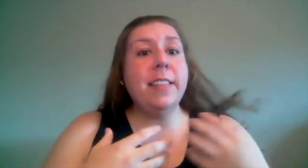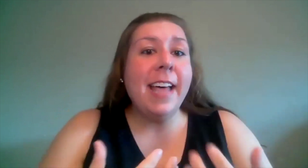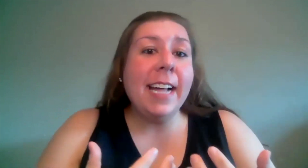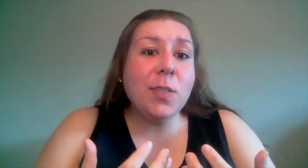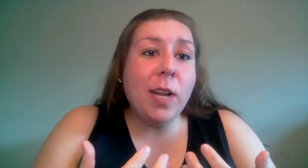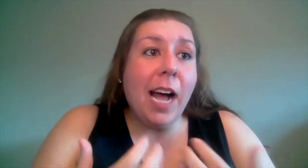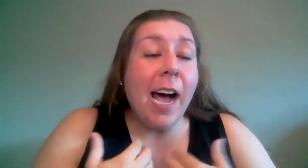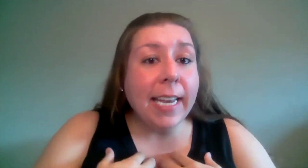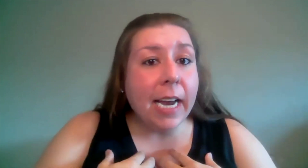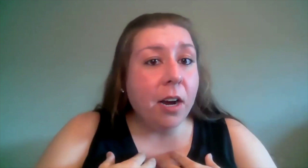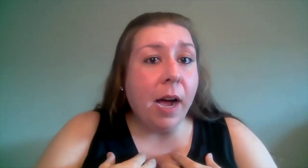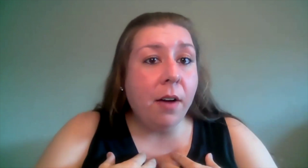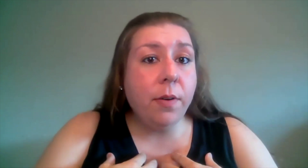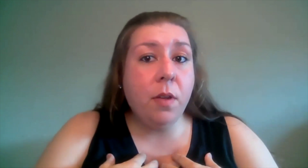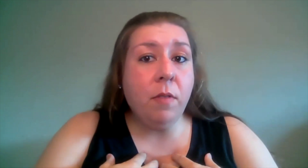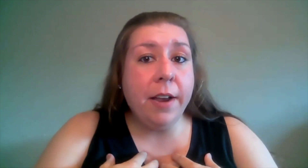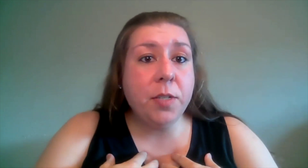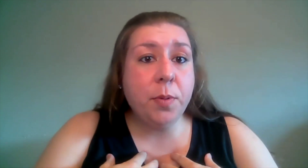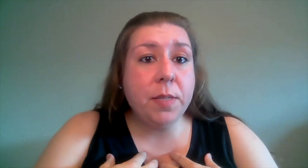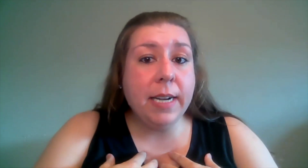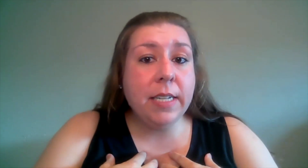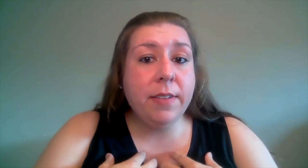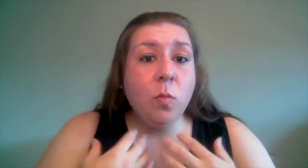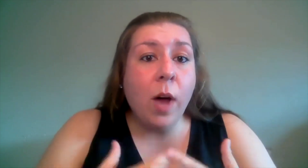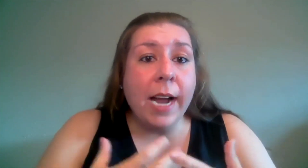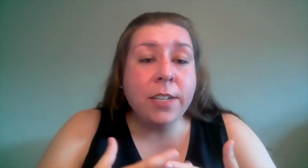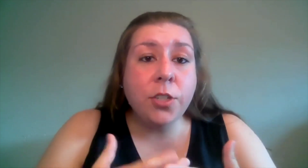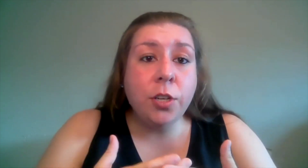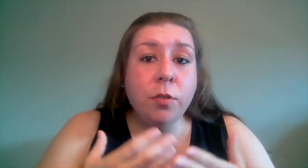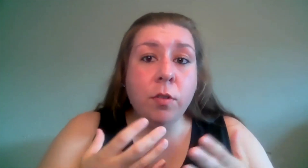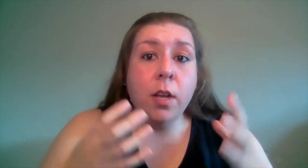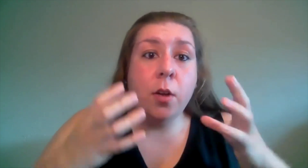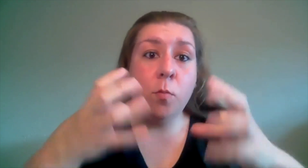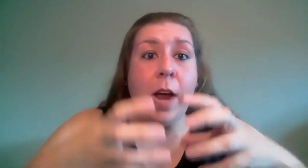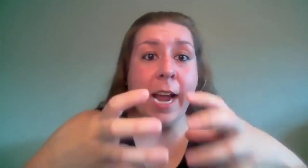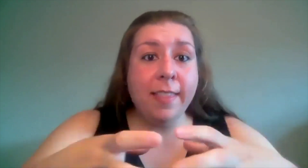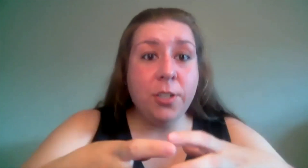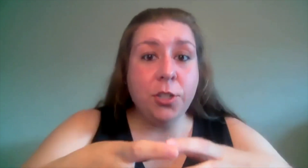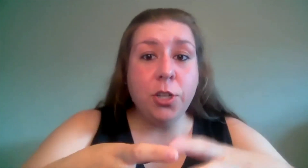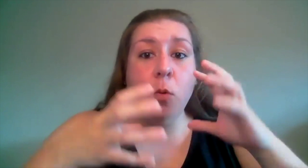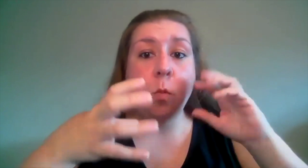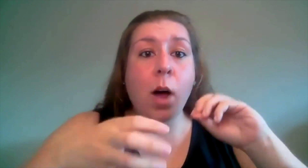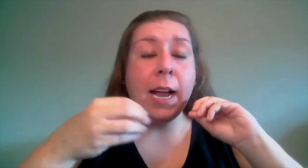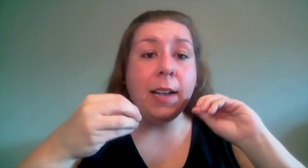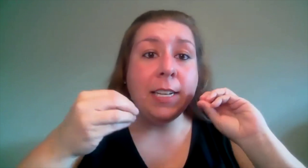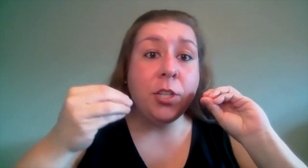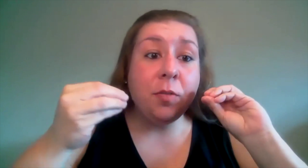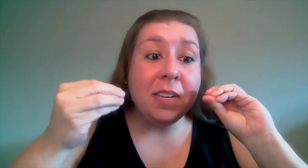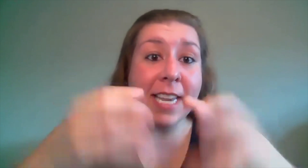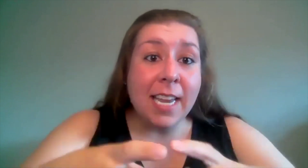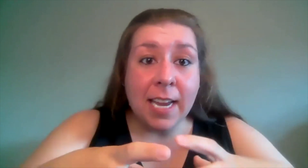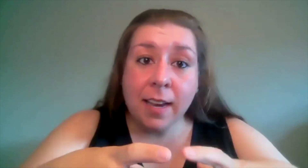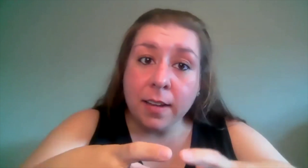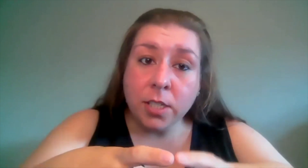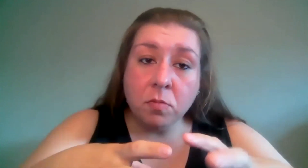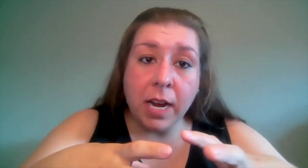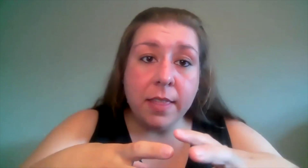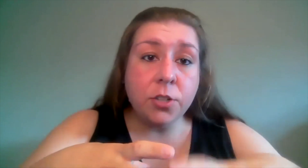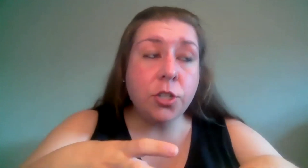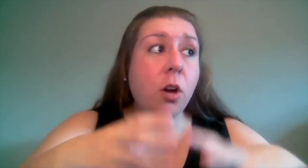that's what i care about from the writer's perspective is why did you write this show why did you need to write this show